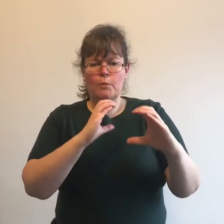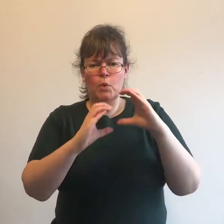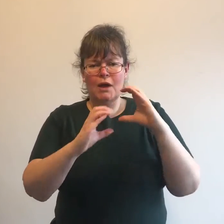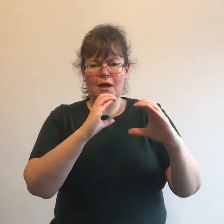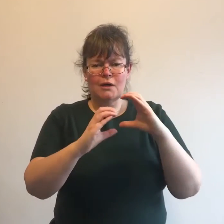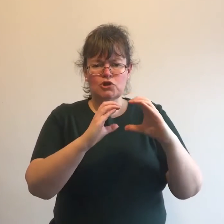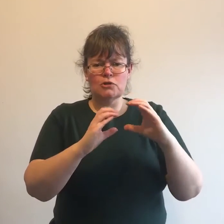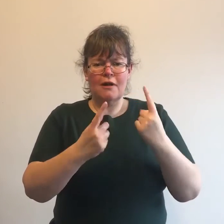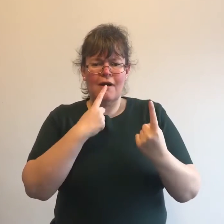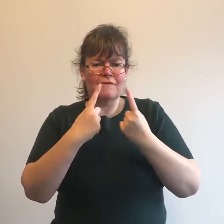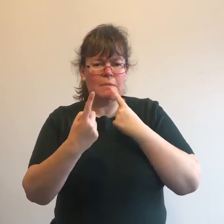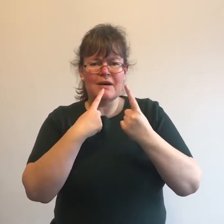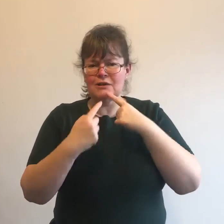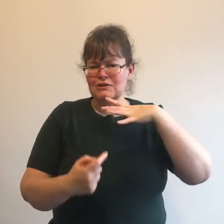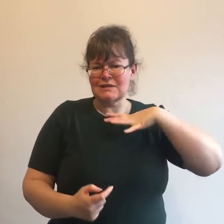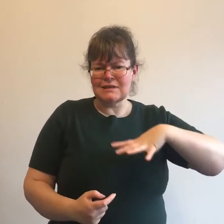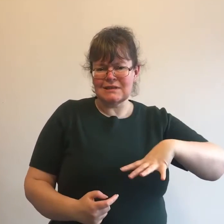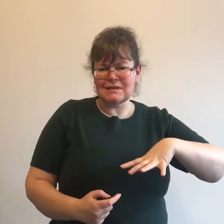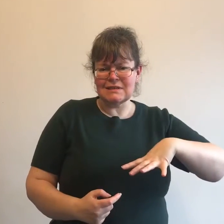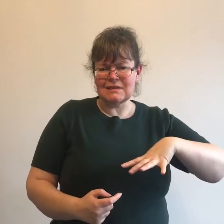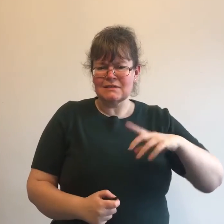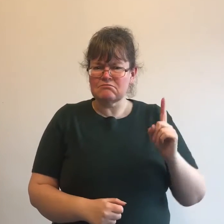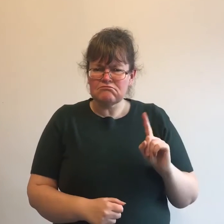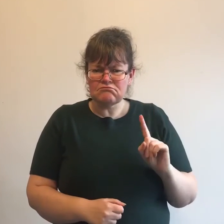Ask Me you